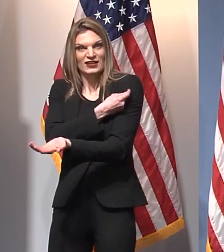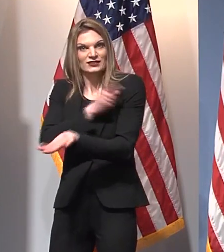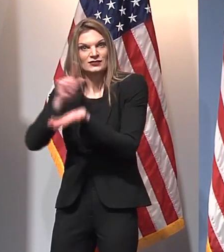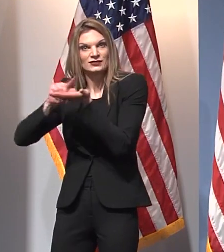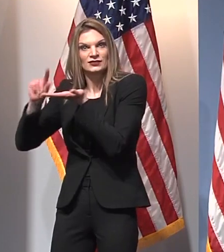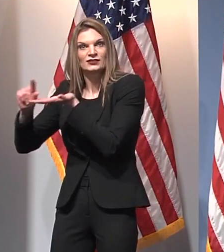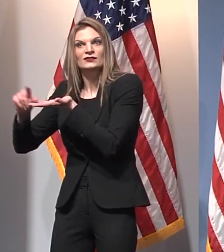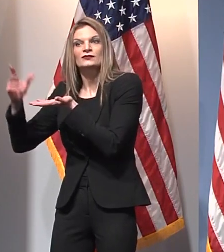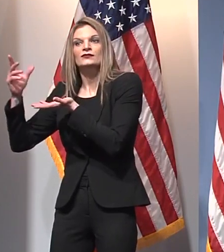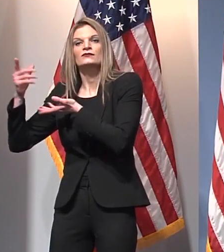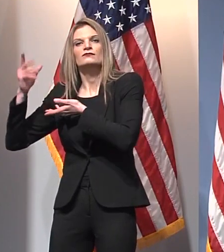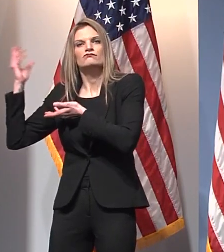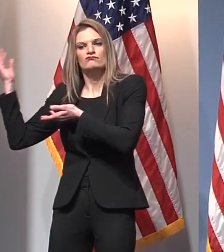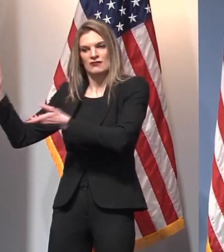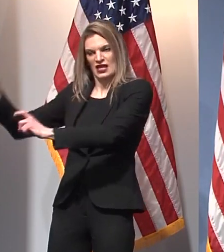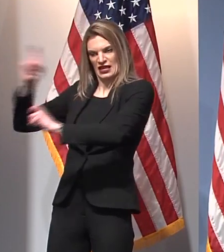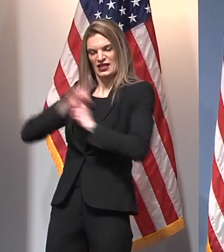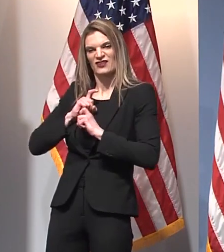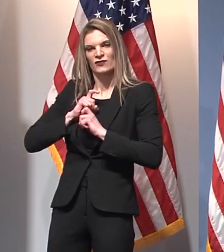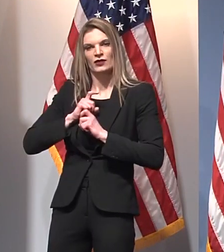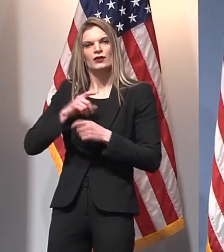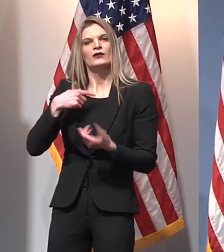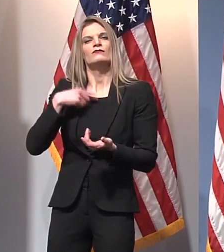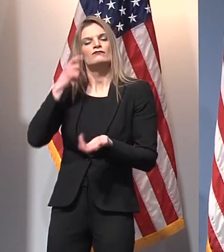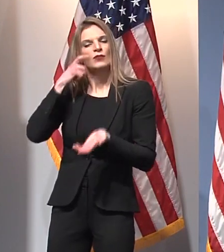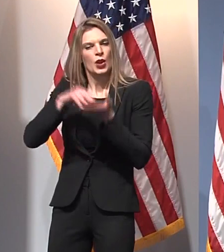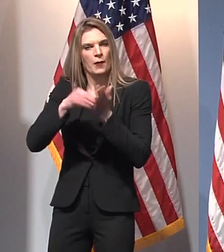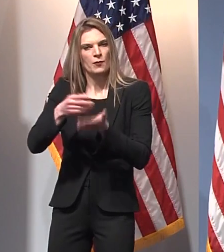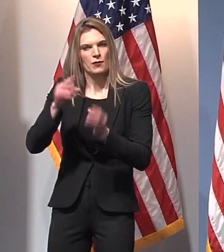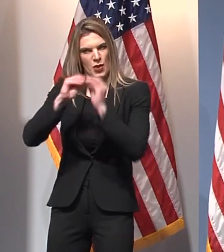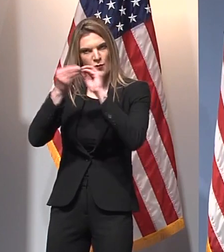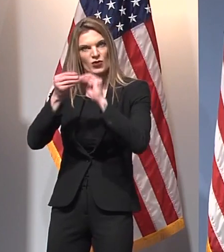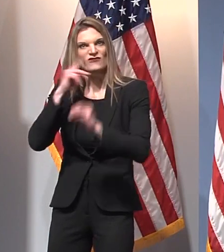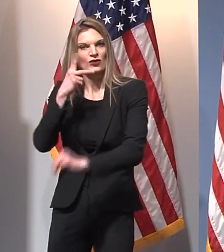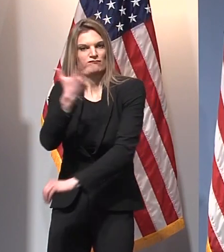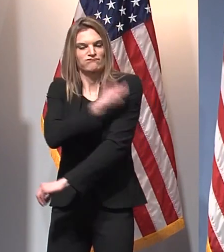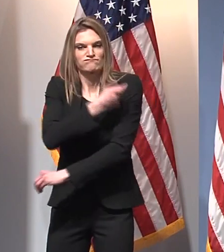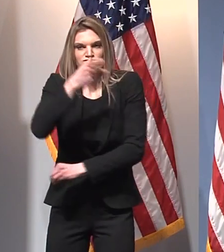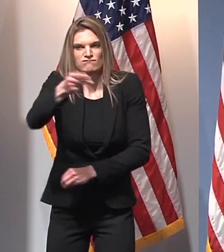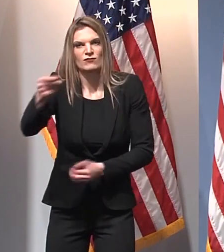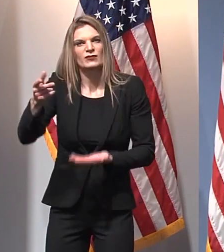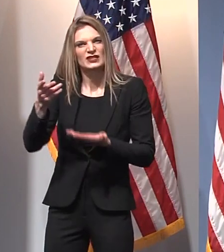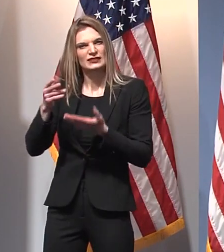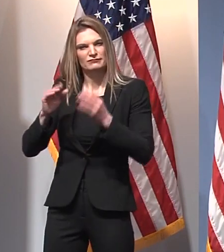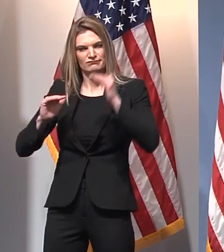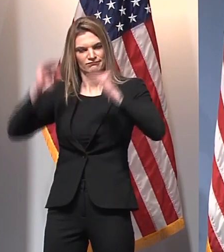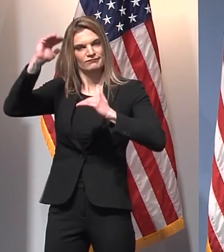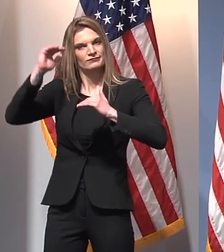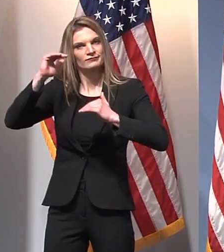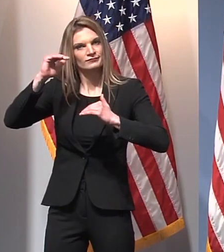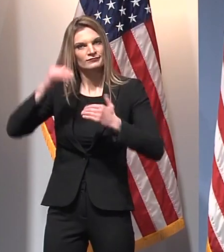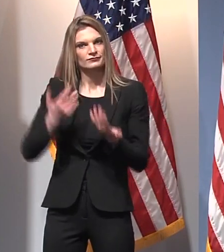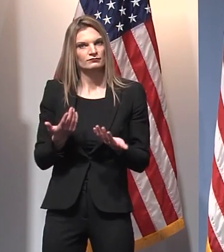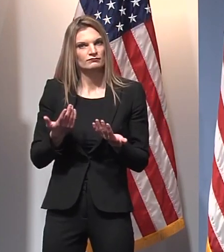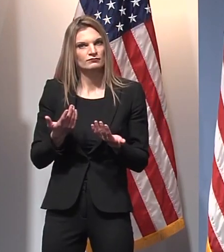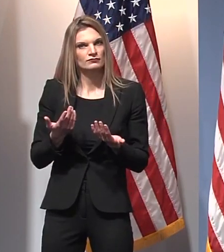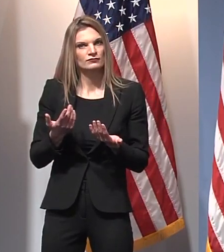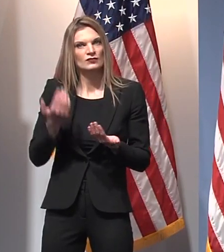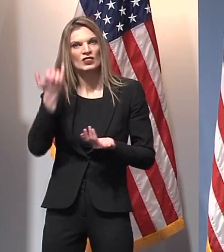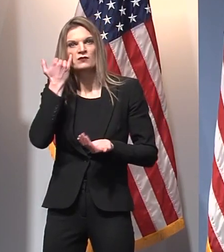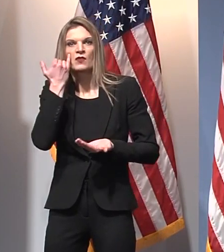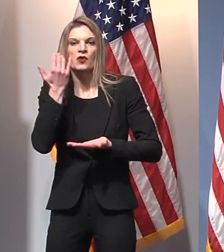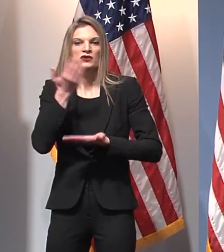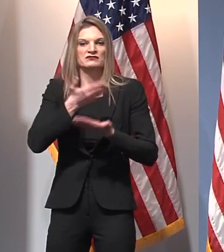administered. I'm wondering what it would take to administer every vaccine that's been distributed in the state in like the next 24